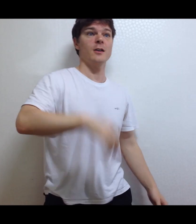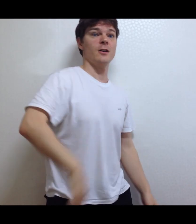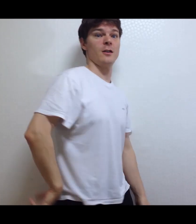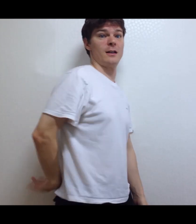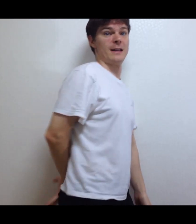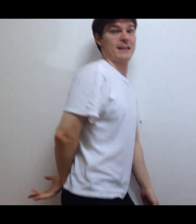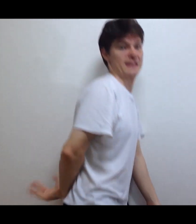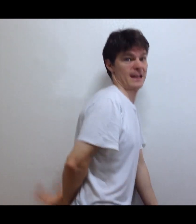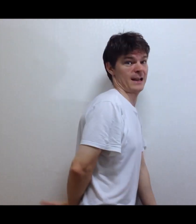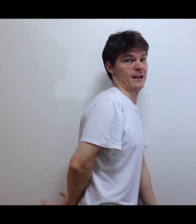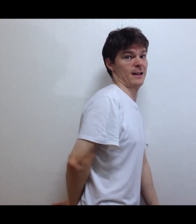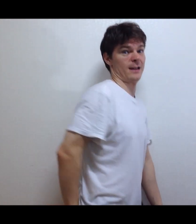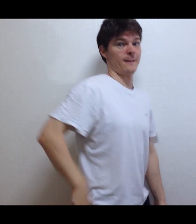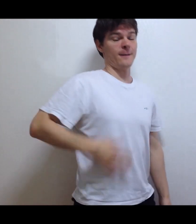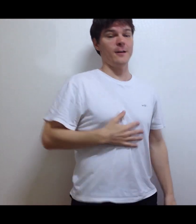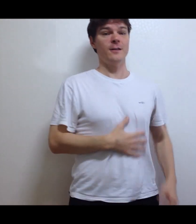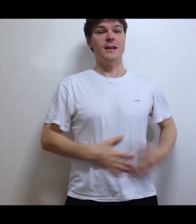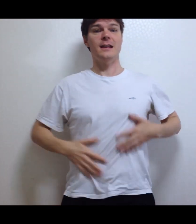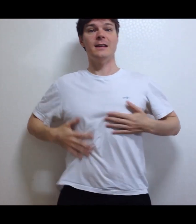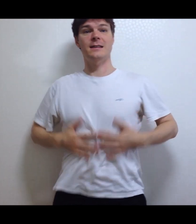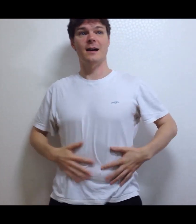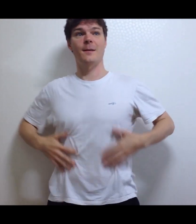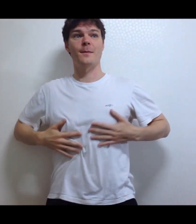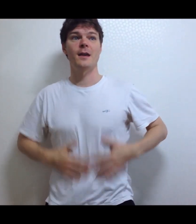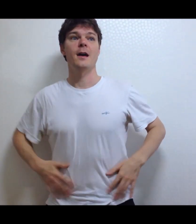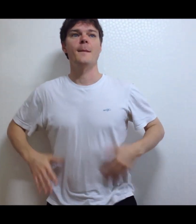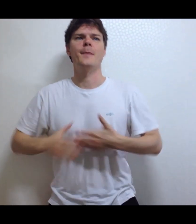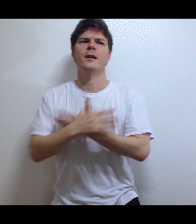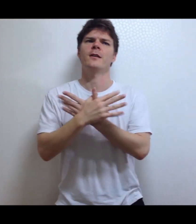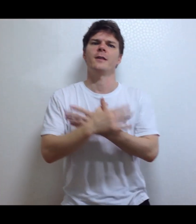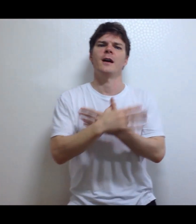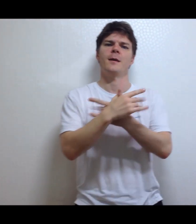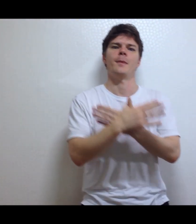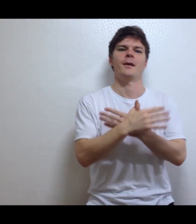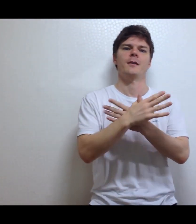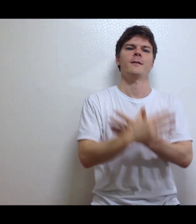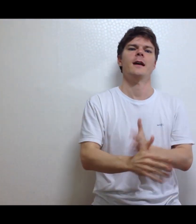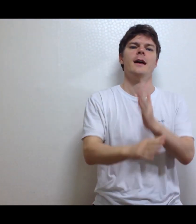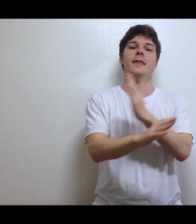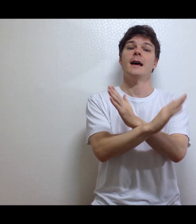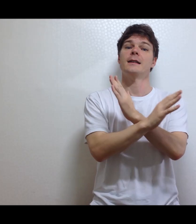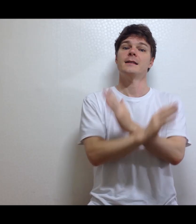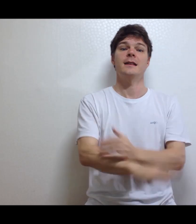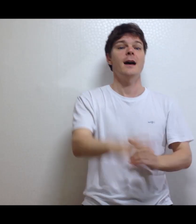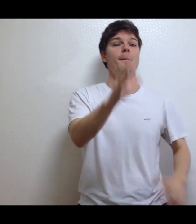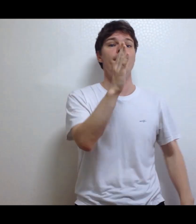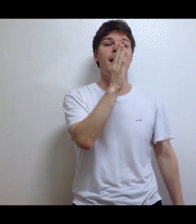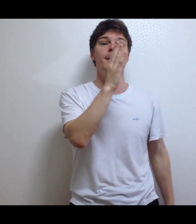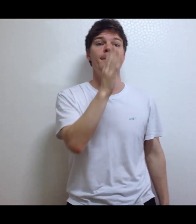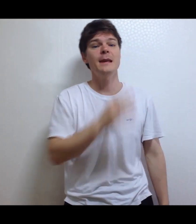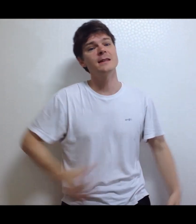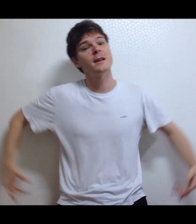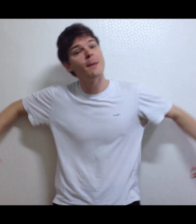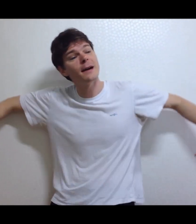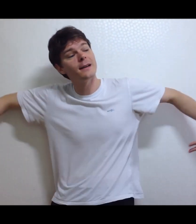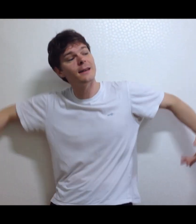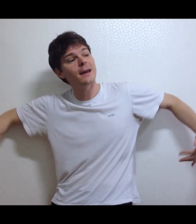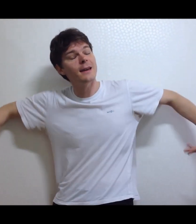curly tail and a furry tongue Butterfly, butterfly, that's not mom It's a monkey